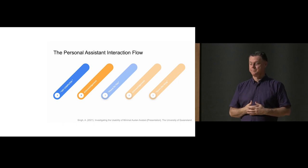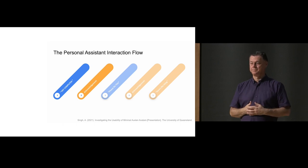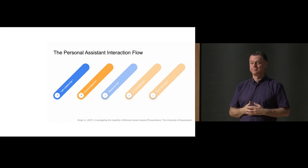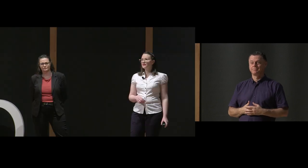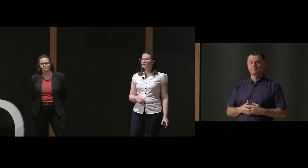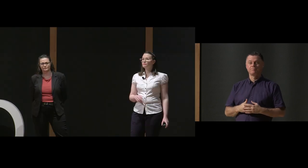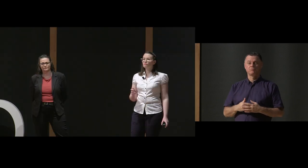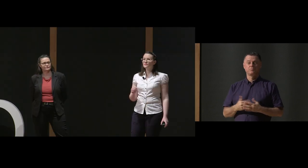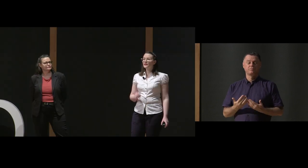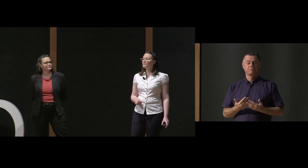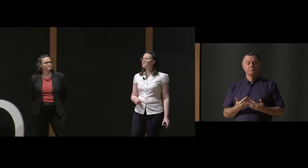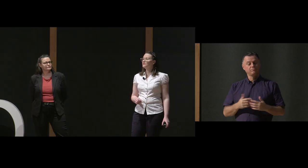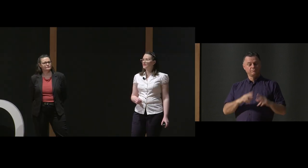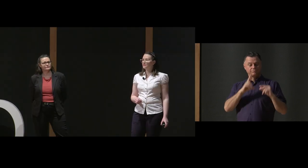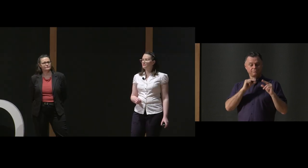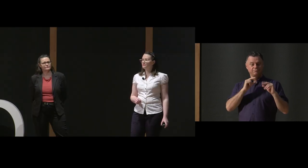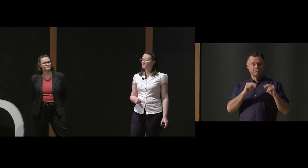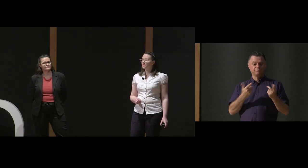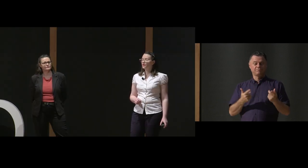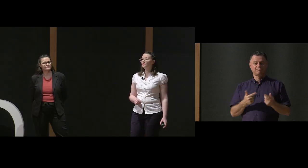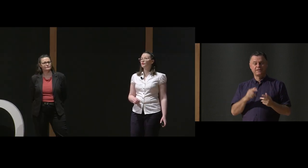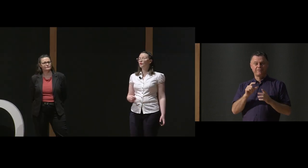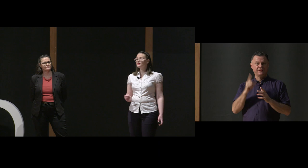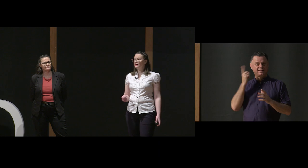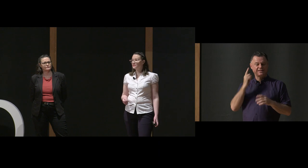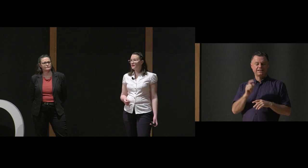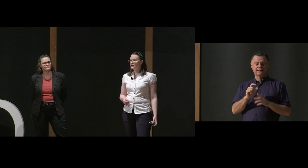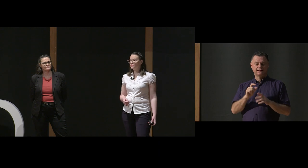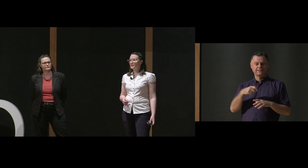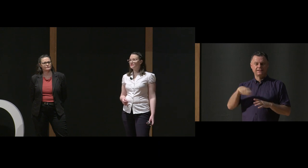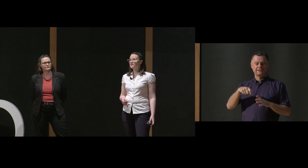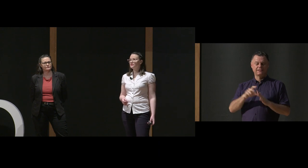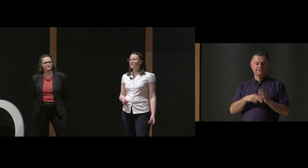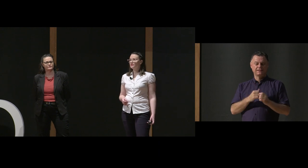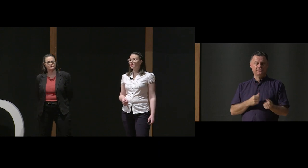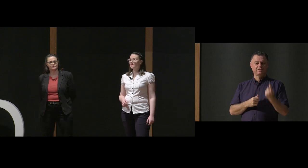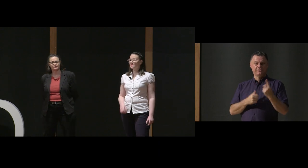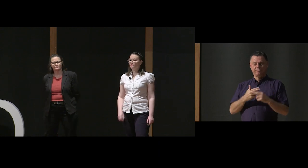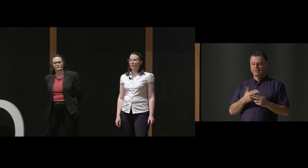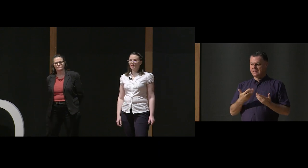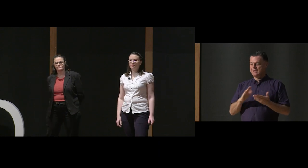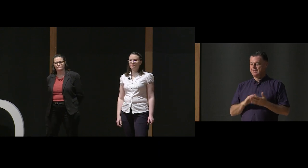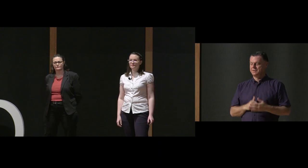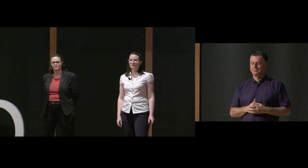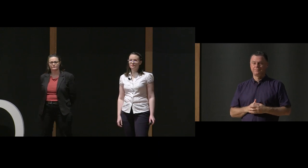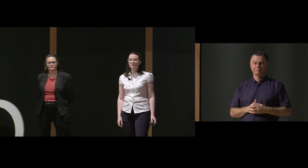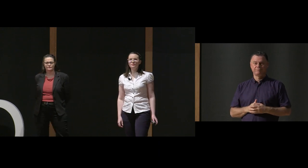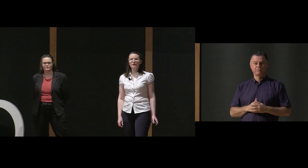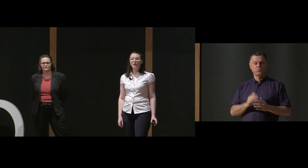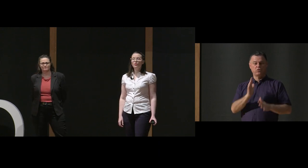English speaking device, that happens with a ding. For an Auslan signing device, it needs to have a body.